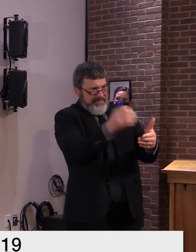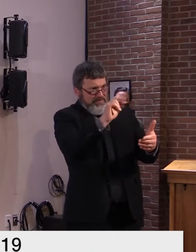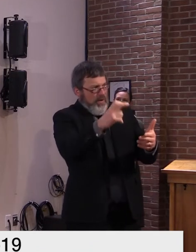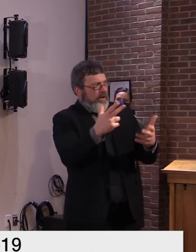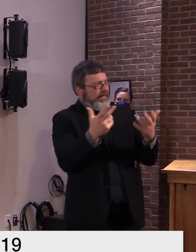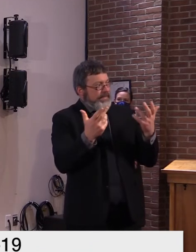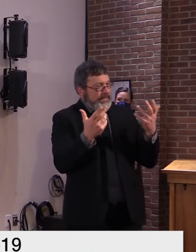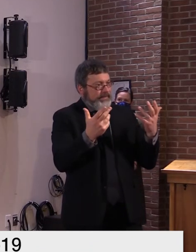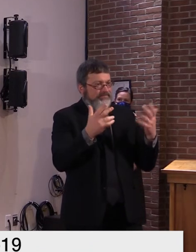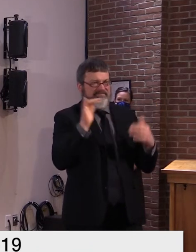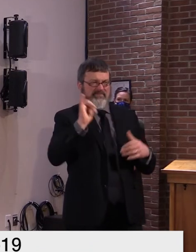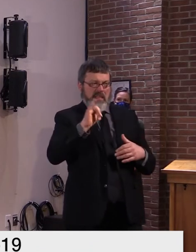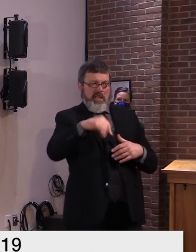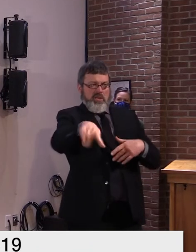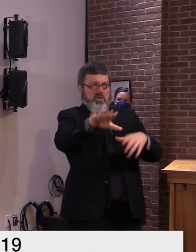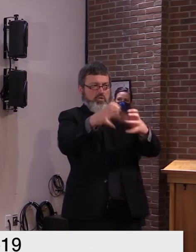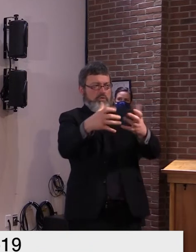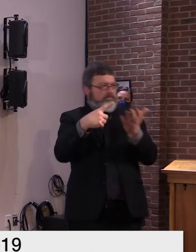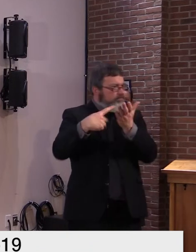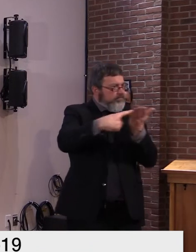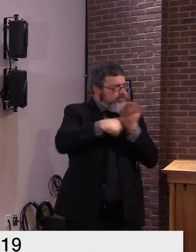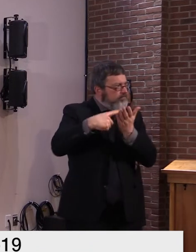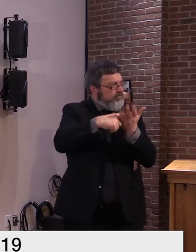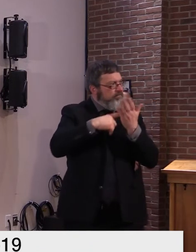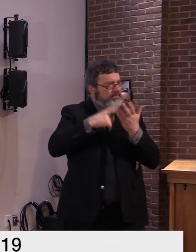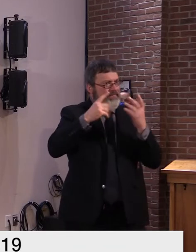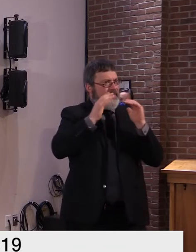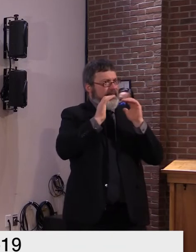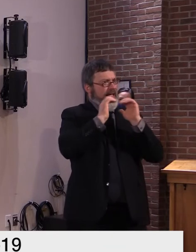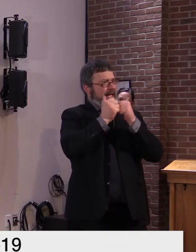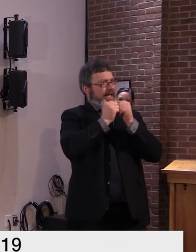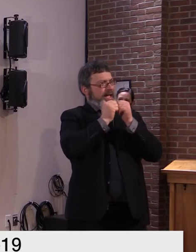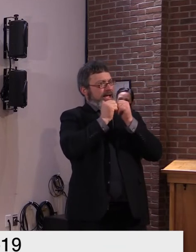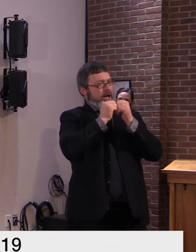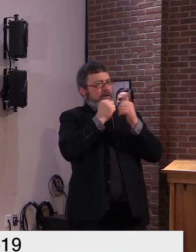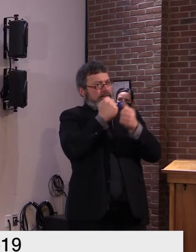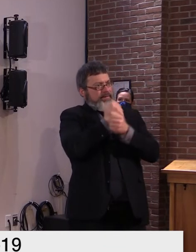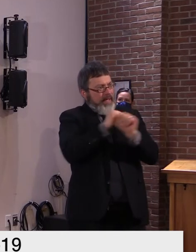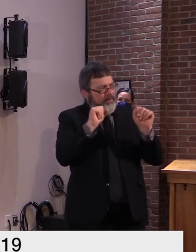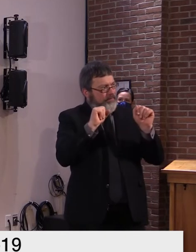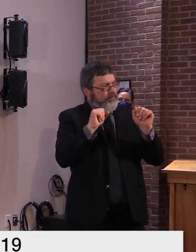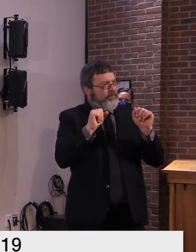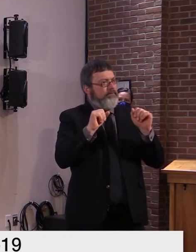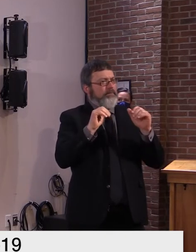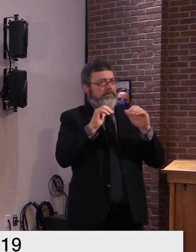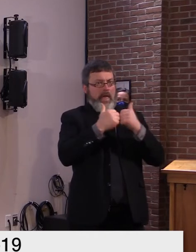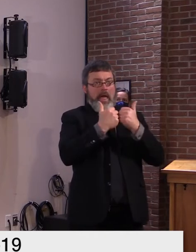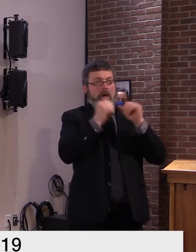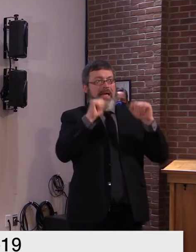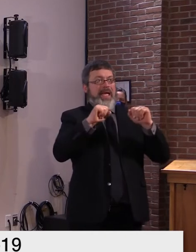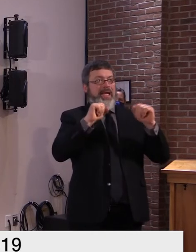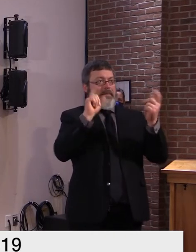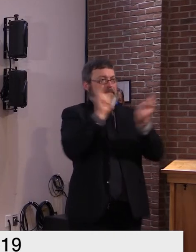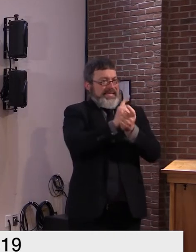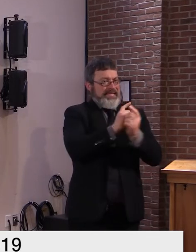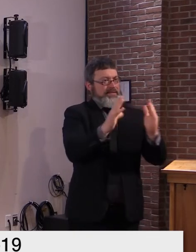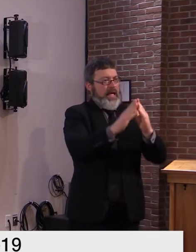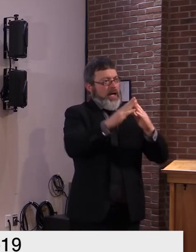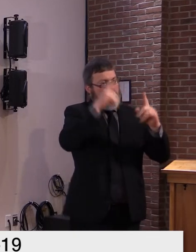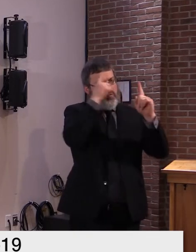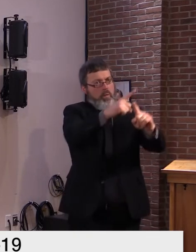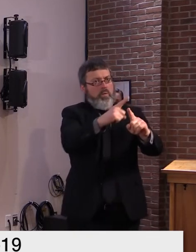up with a solution i believe that everyone can can accept and uh and again uh trying to to do what we can to protect